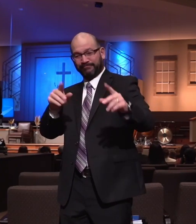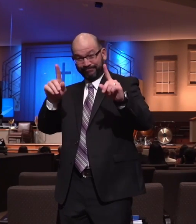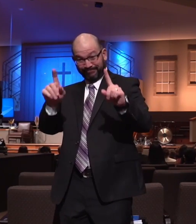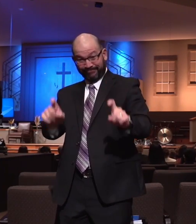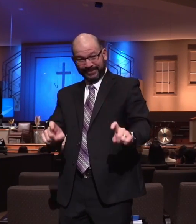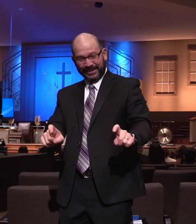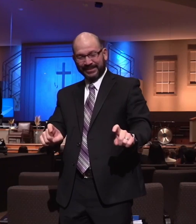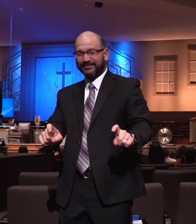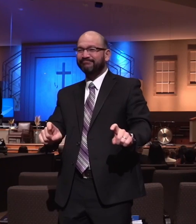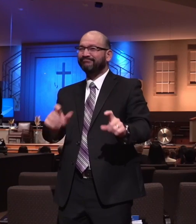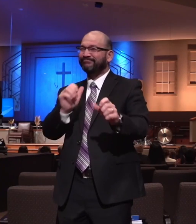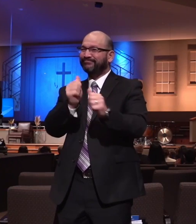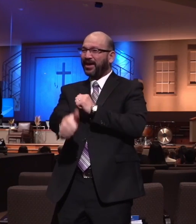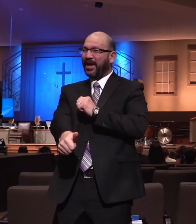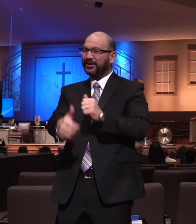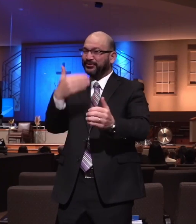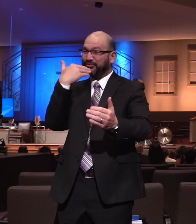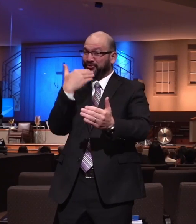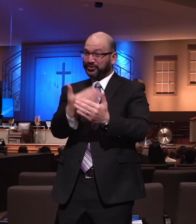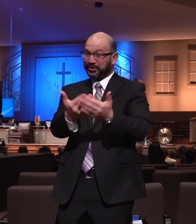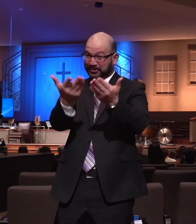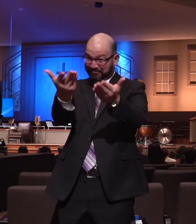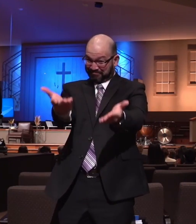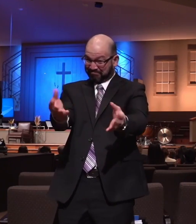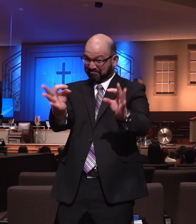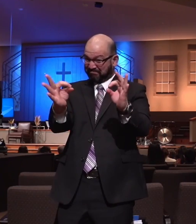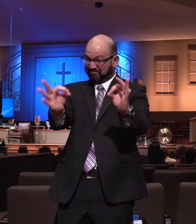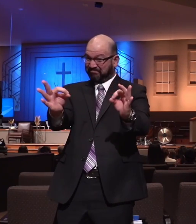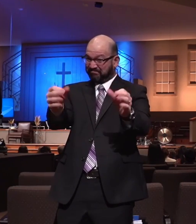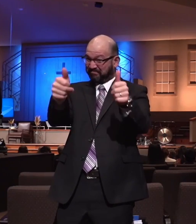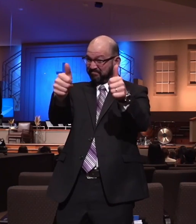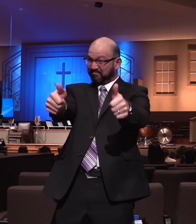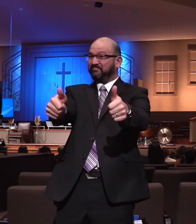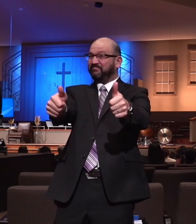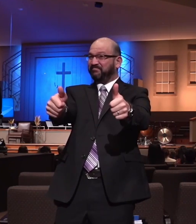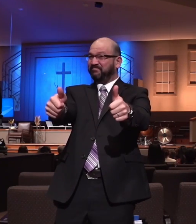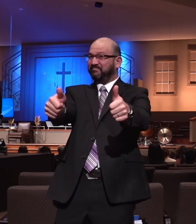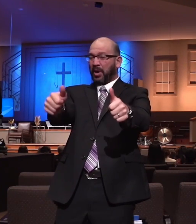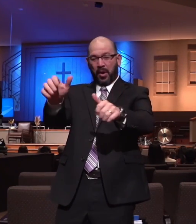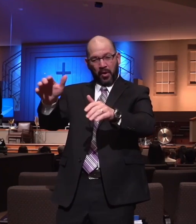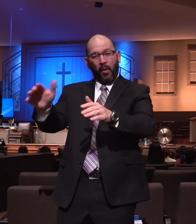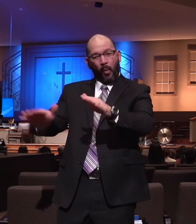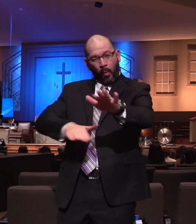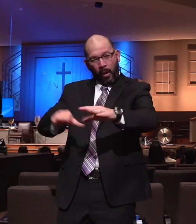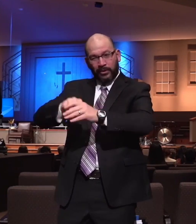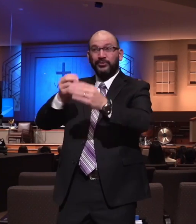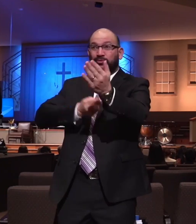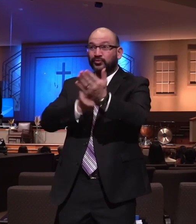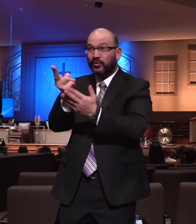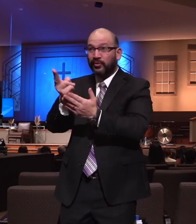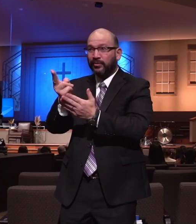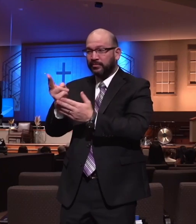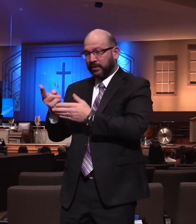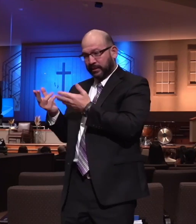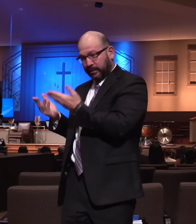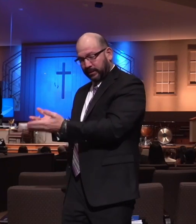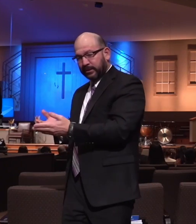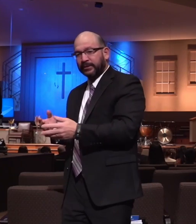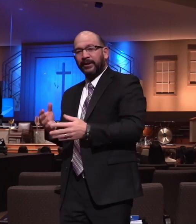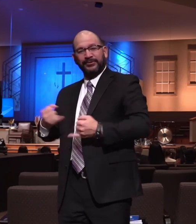of the church. And they were a church that was walking in the truth, and he was a spiritual elder that was rejoicing in that